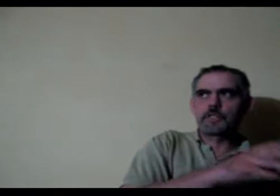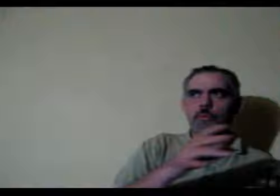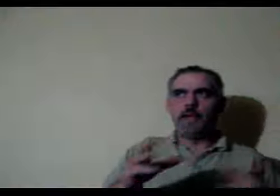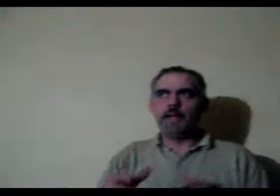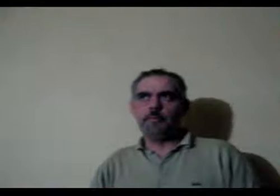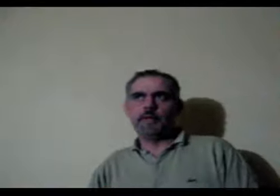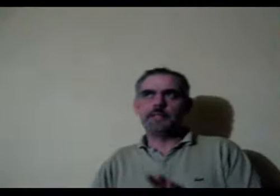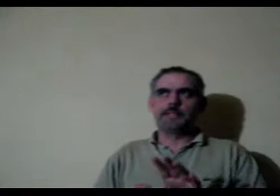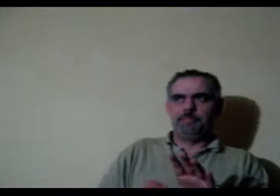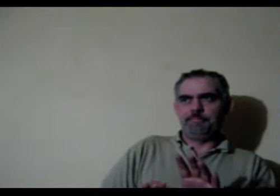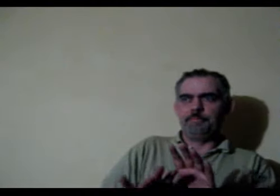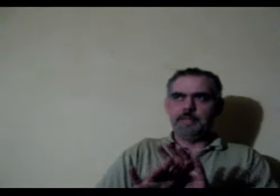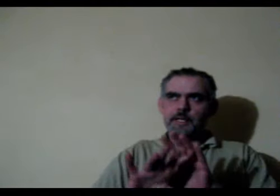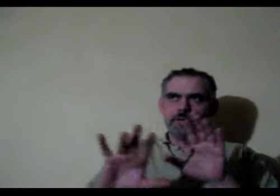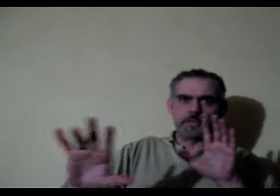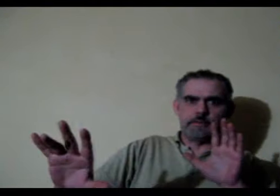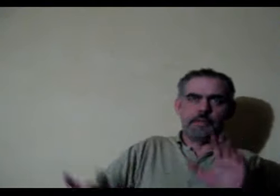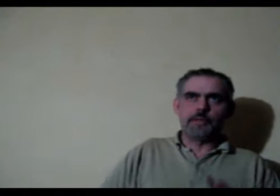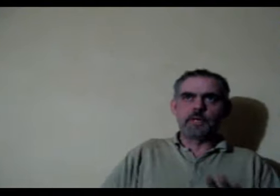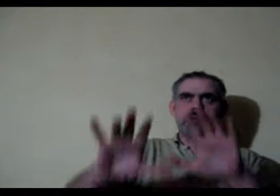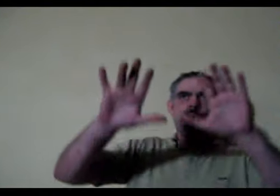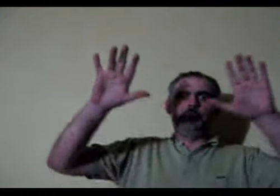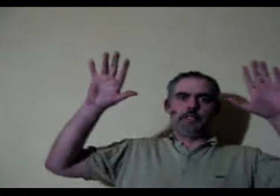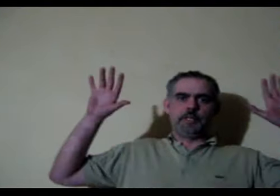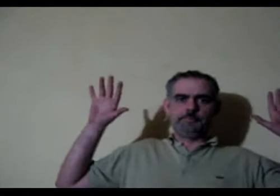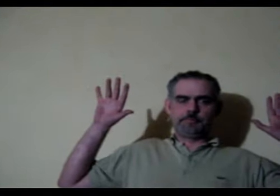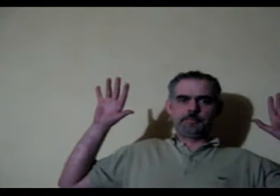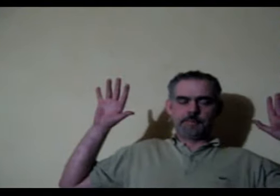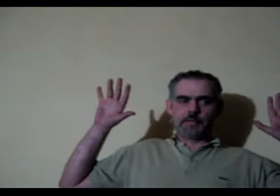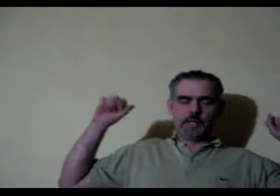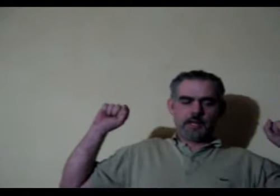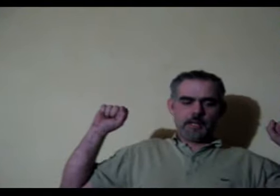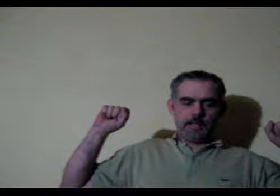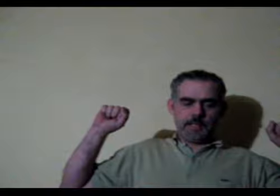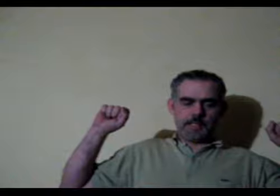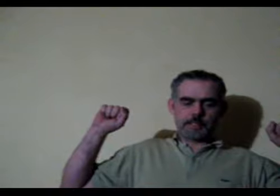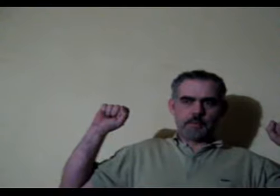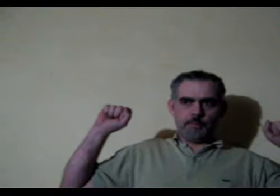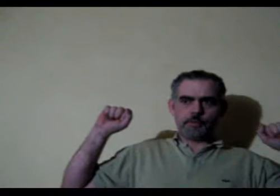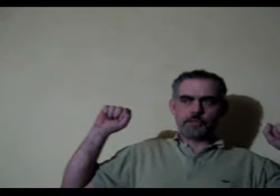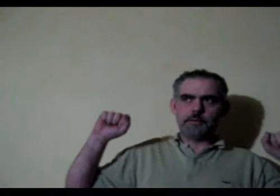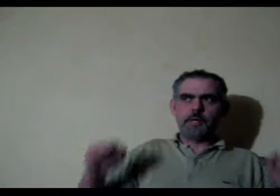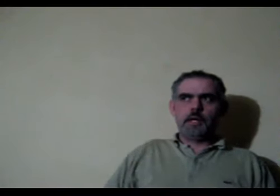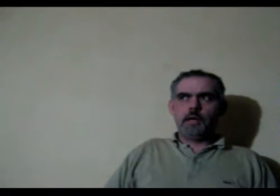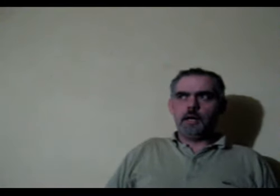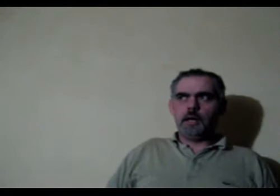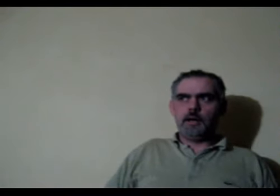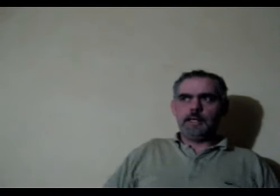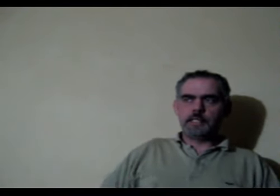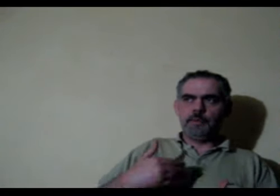walks away when it ignores the fact that looking at a big picture ok is emotional uh...